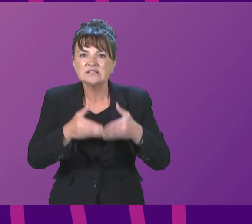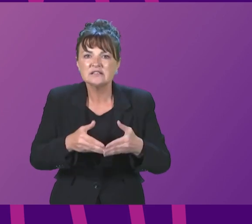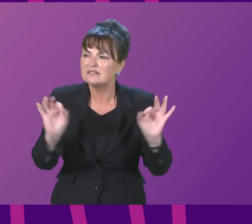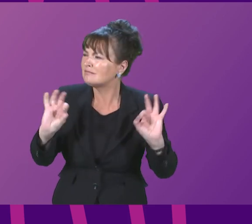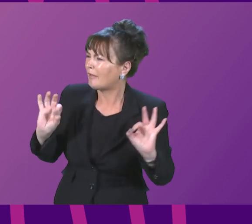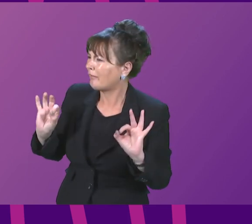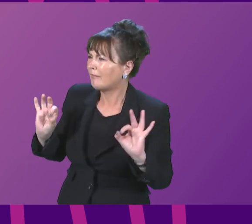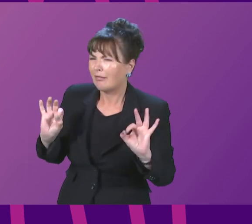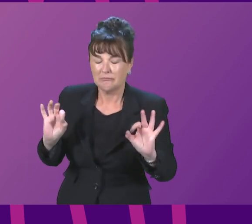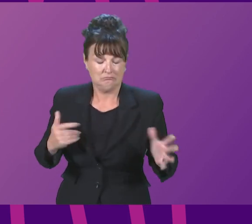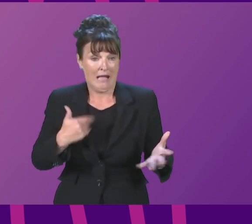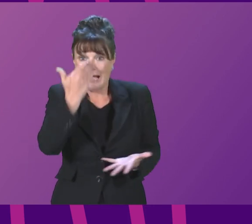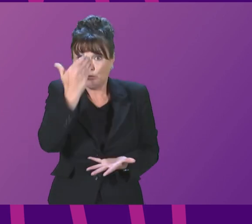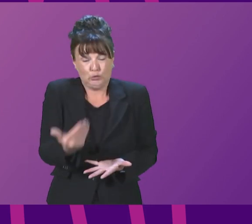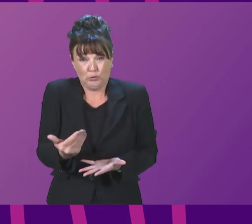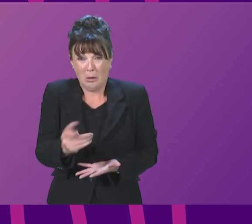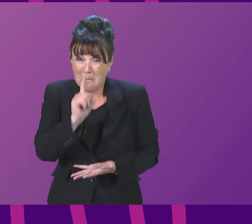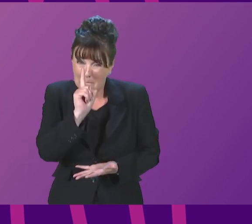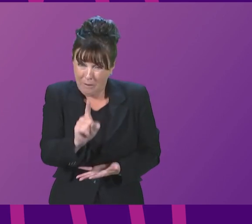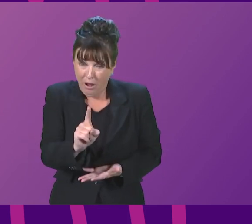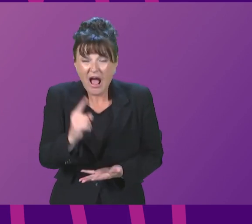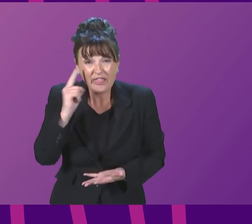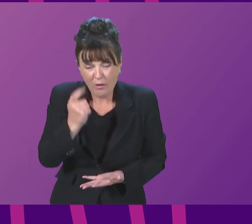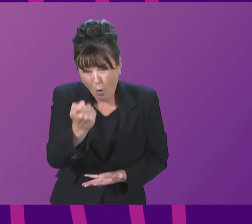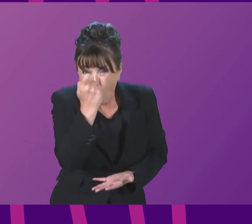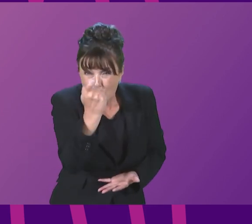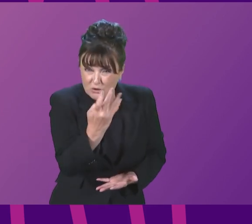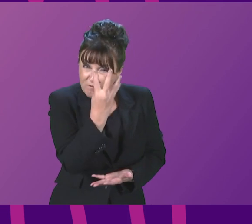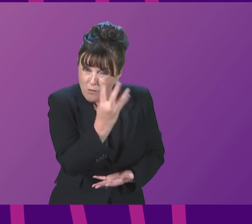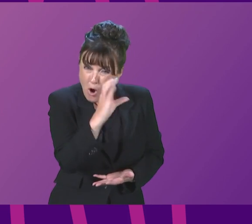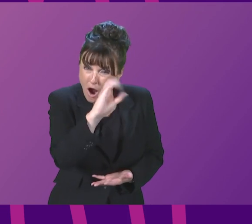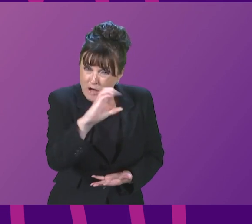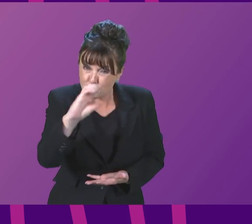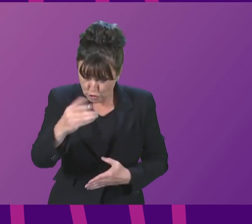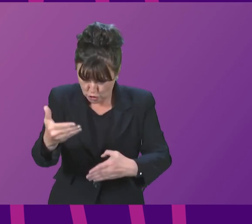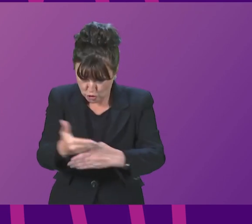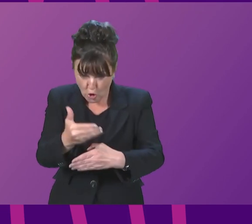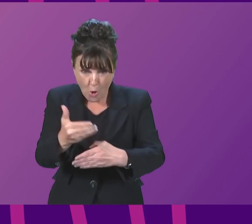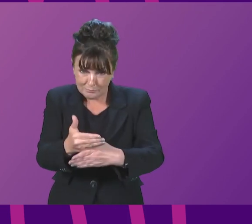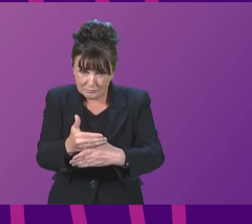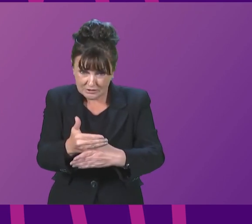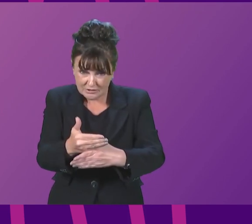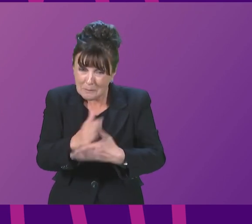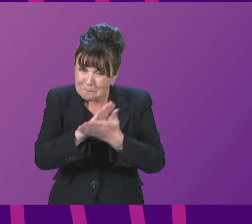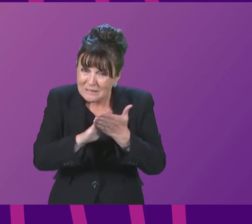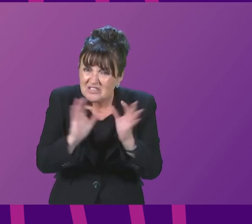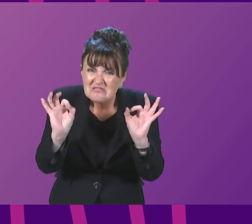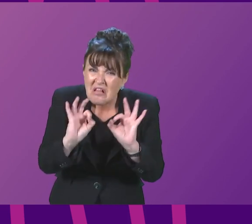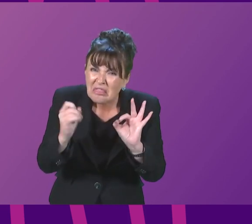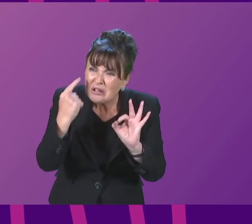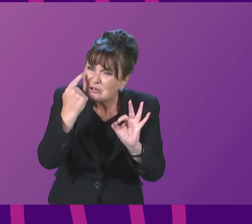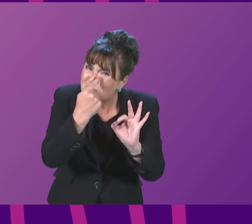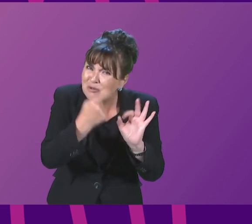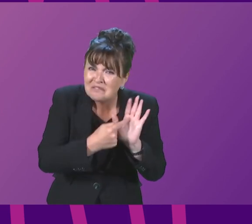know about a Conservative, but I think almost 400 jobs does not equate to nothing to show.